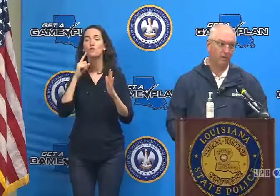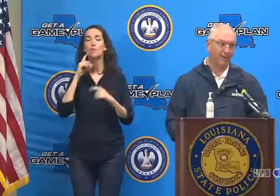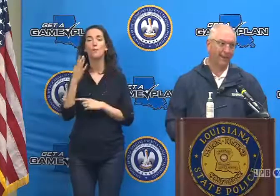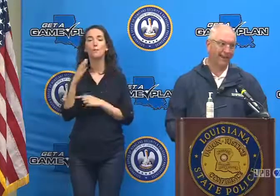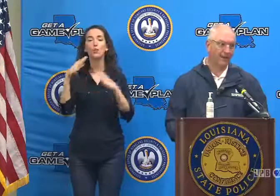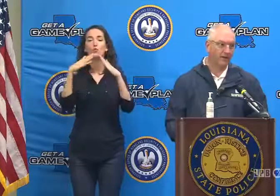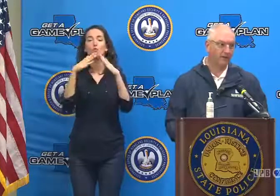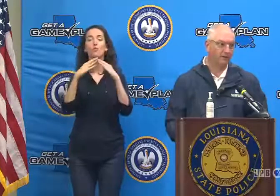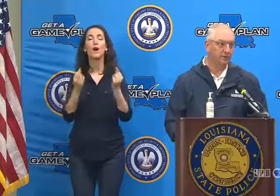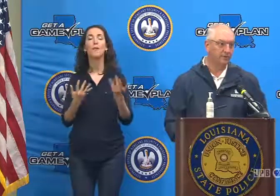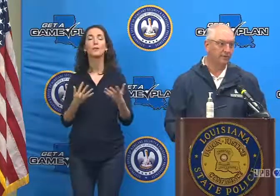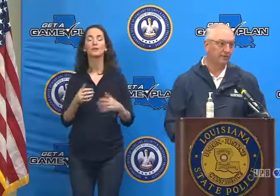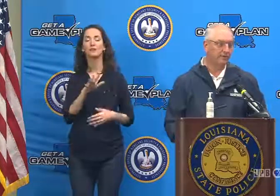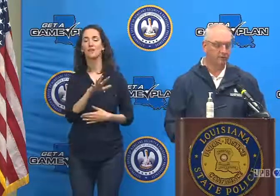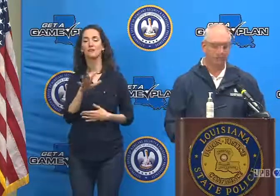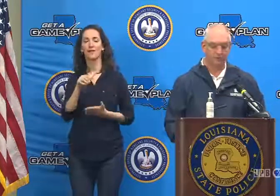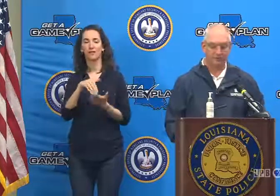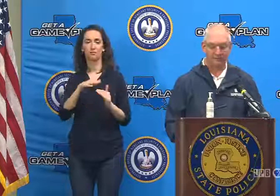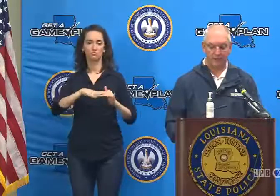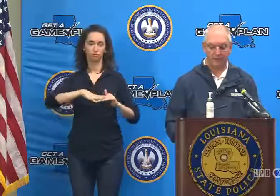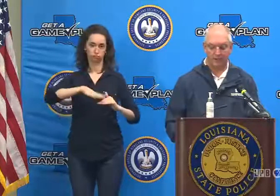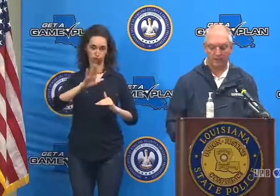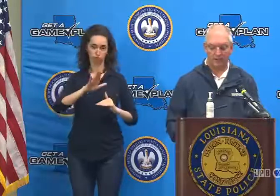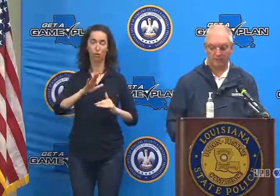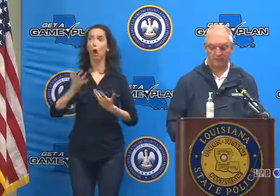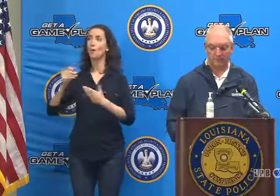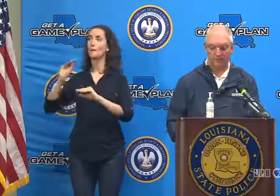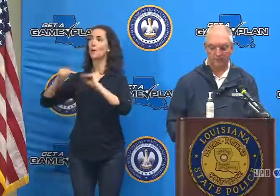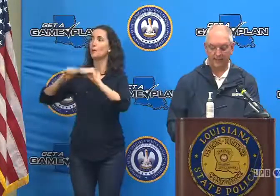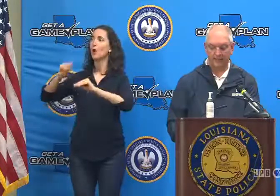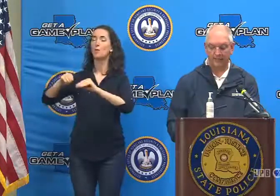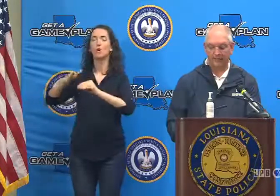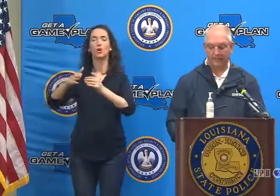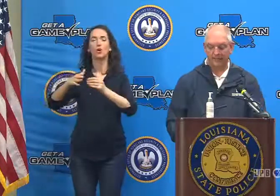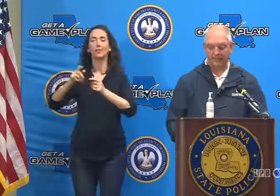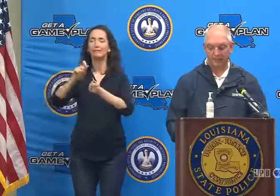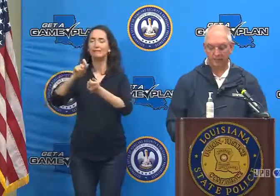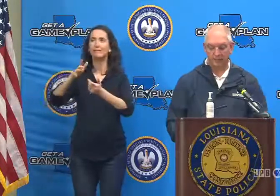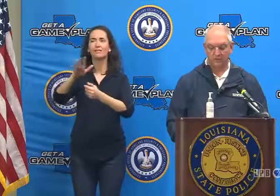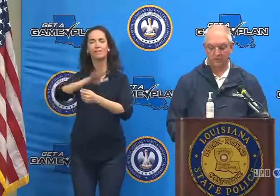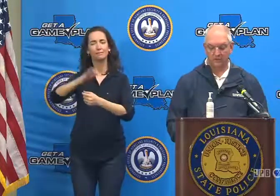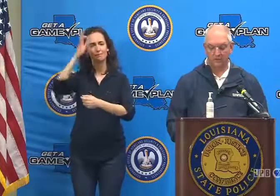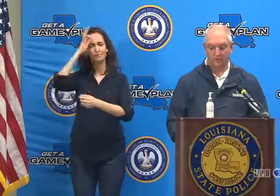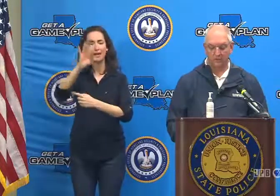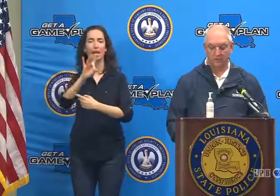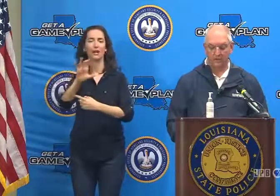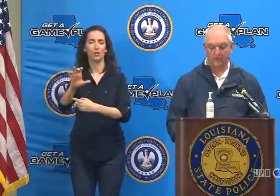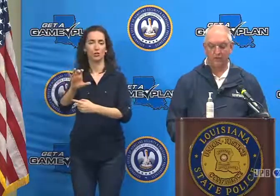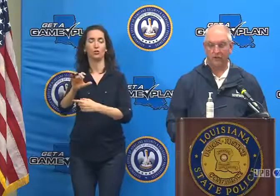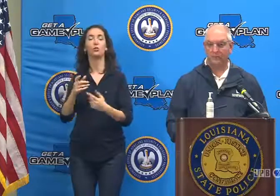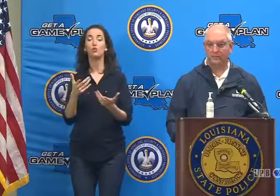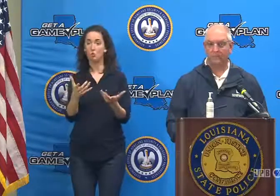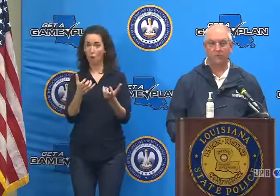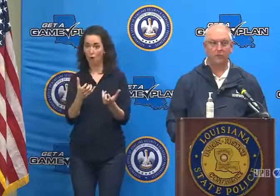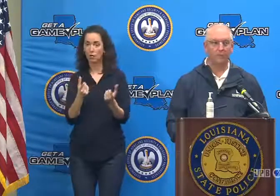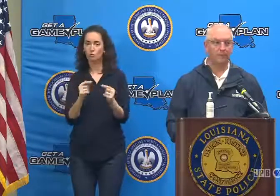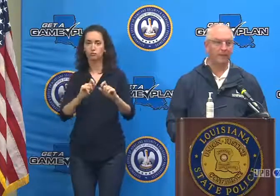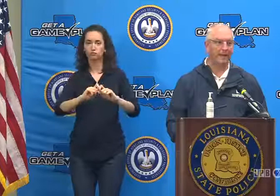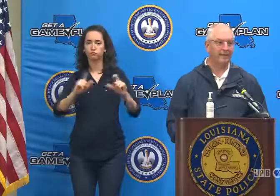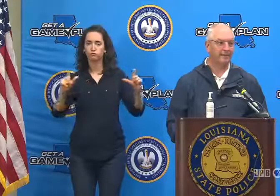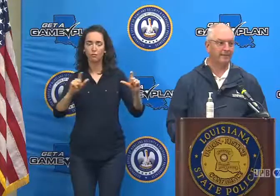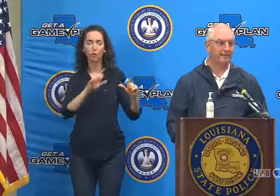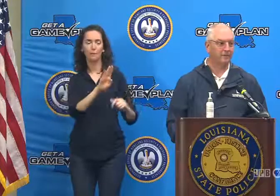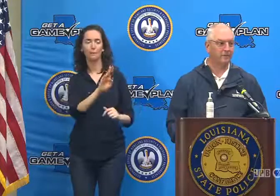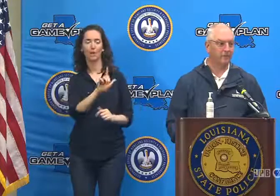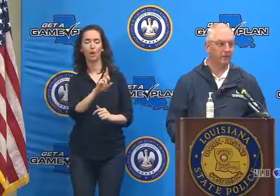Right at 800 Blue Roofs have been installed up to now. You should visit blueroof.us if you want to